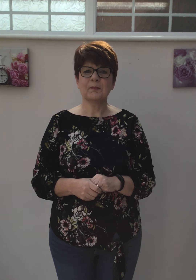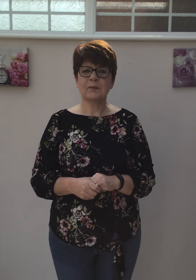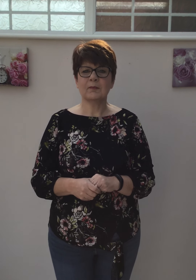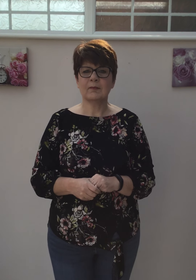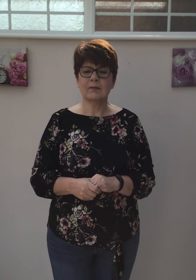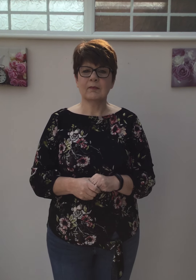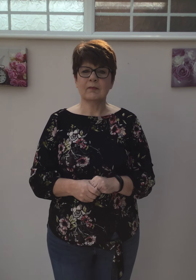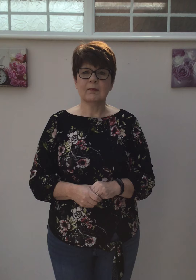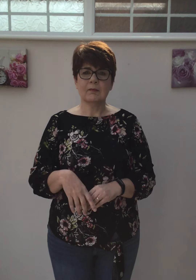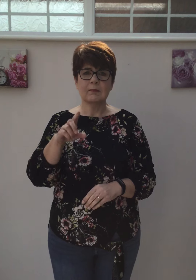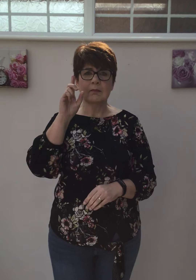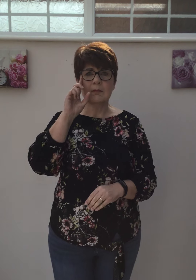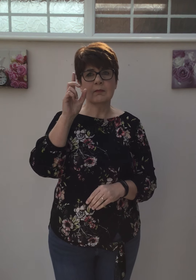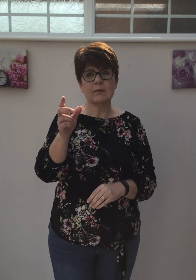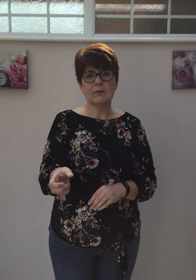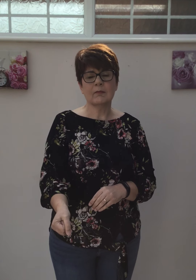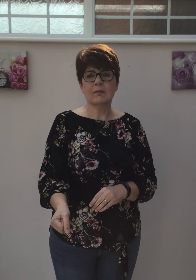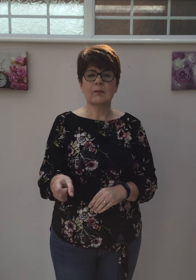I found a girl